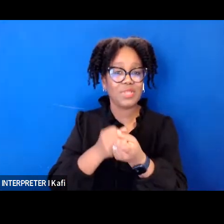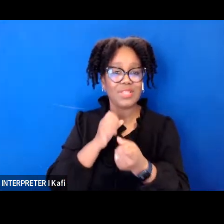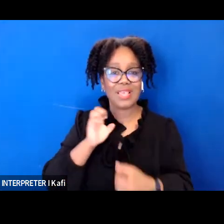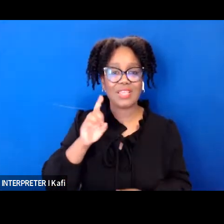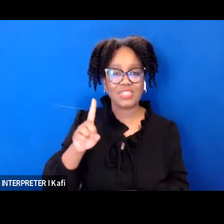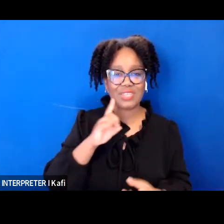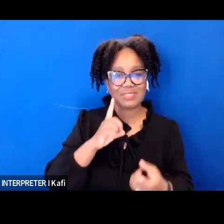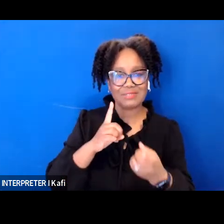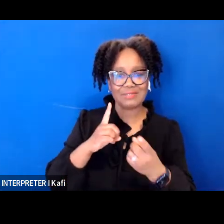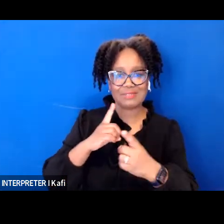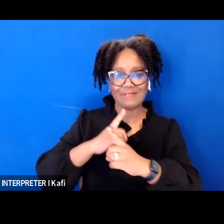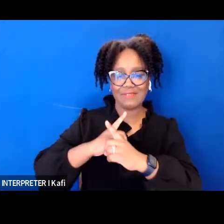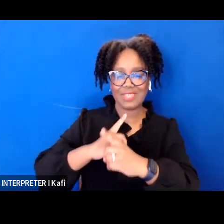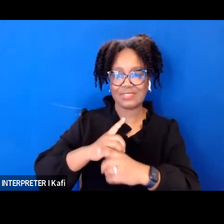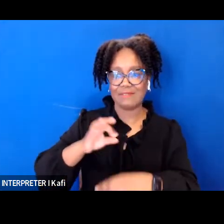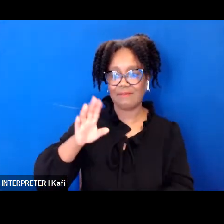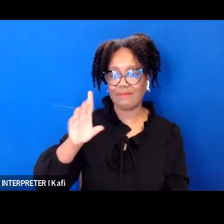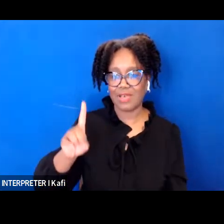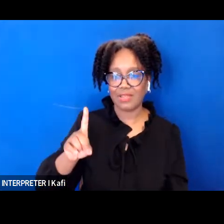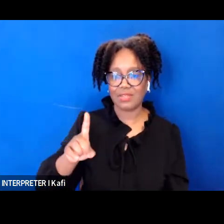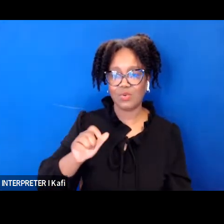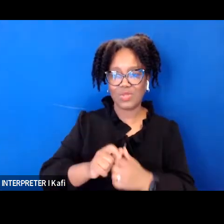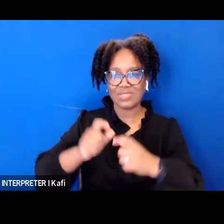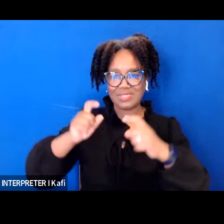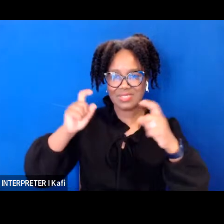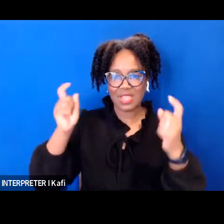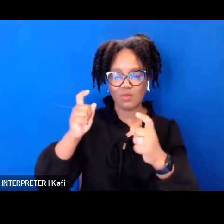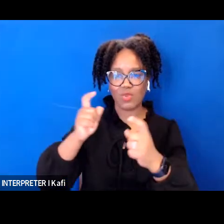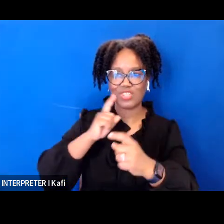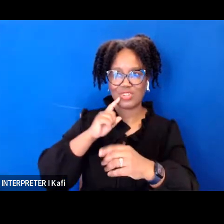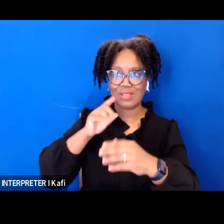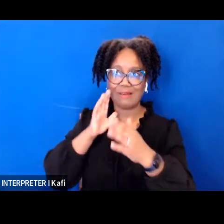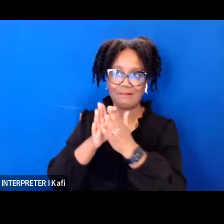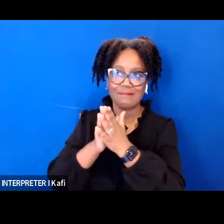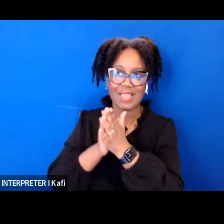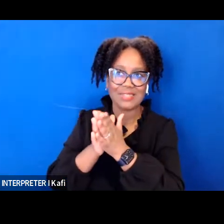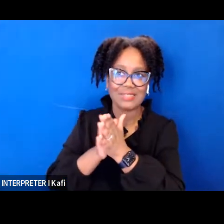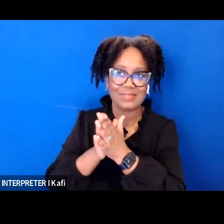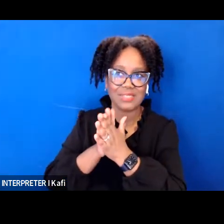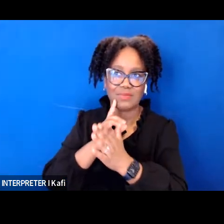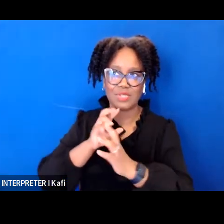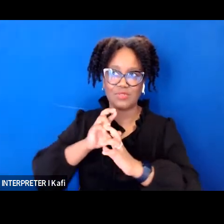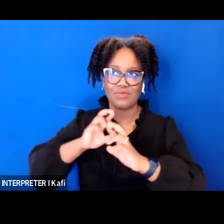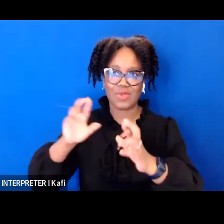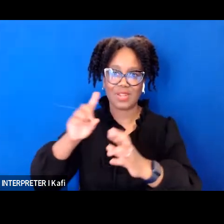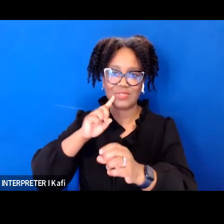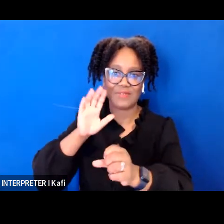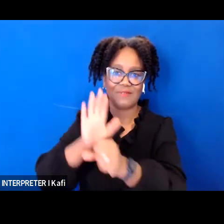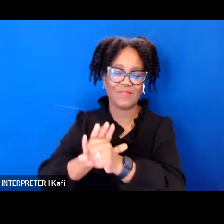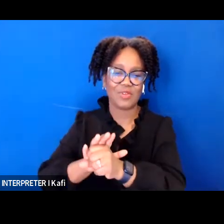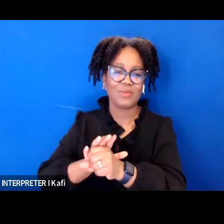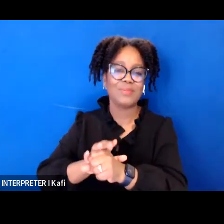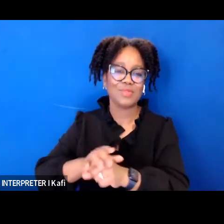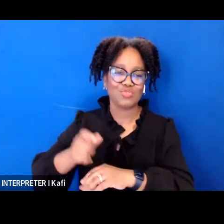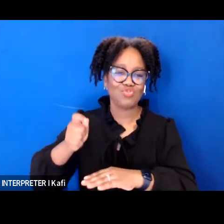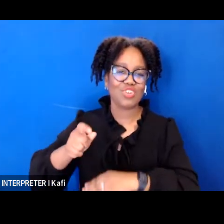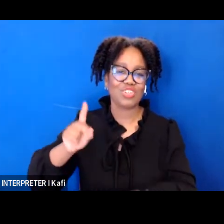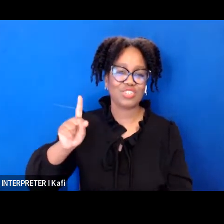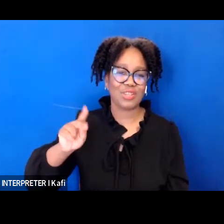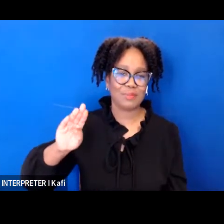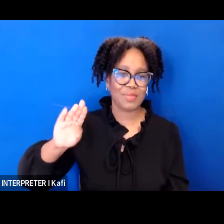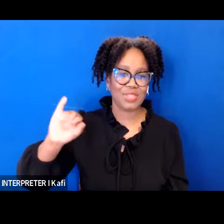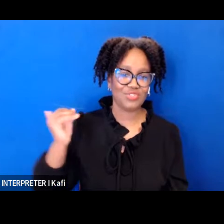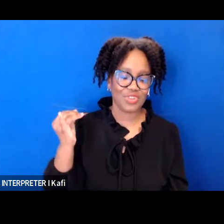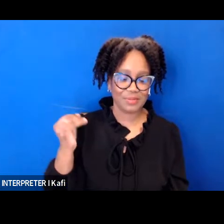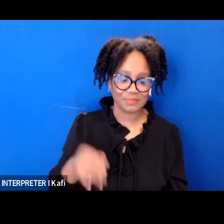nomination and anticipated confirmation of judge katanji brown jackson the addition of a justice to the supreme court